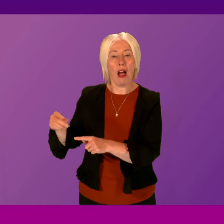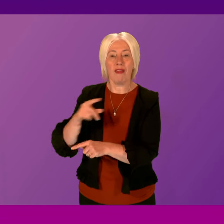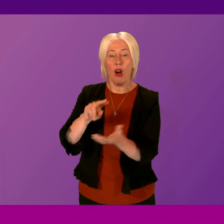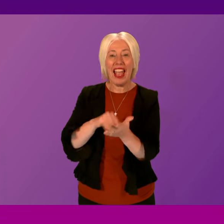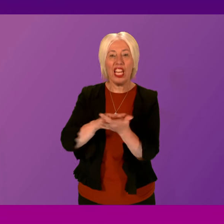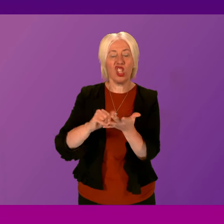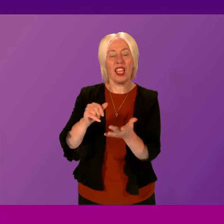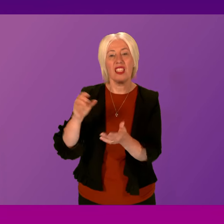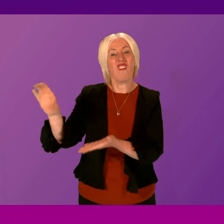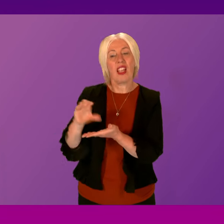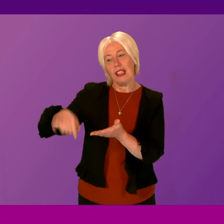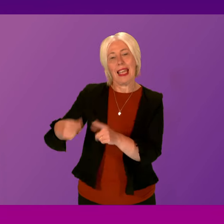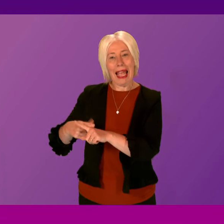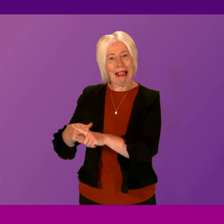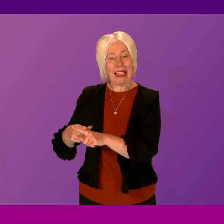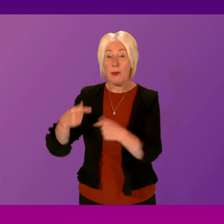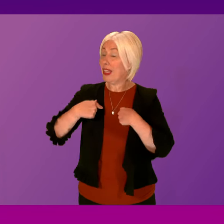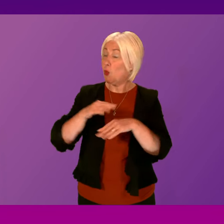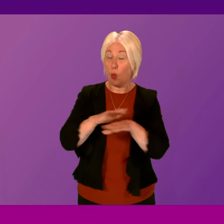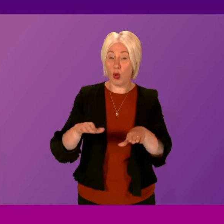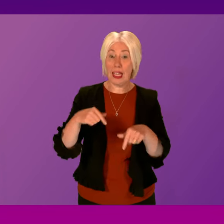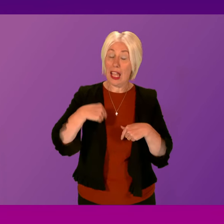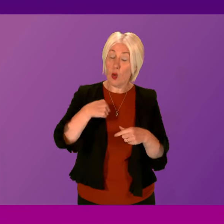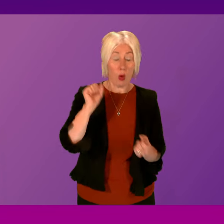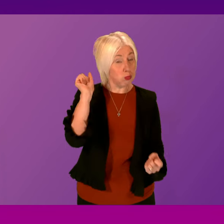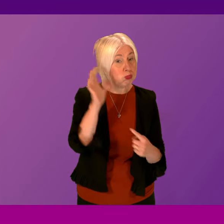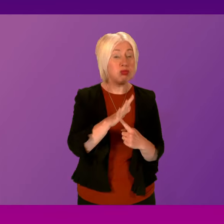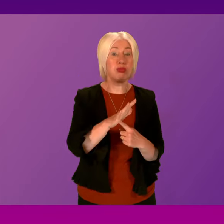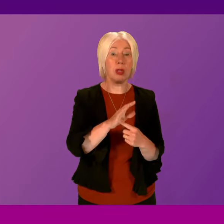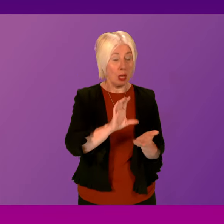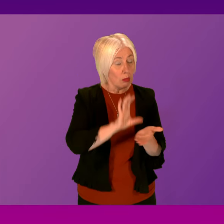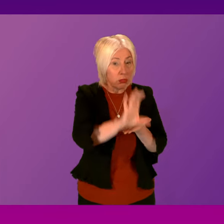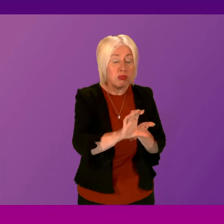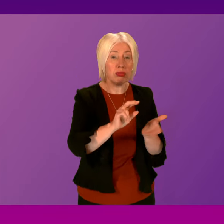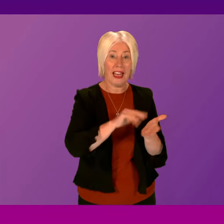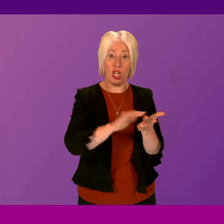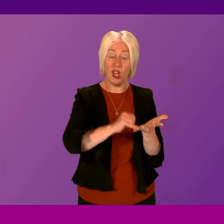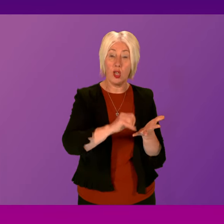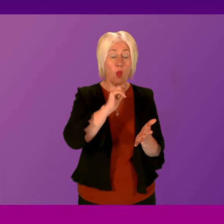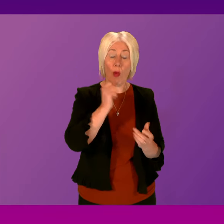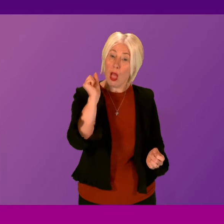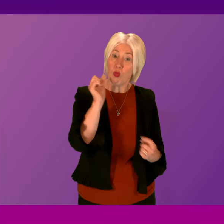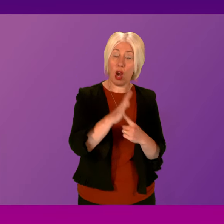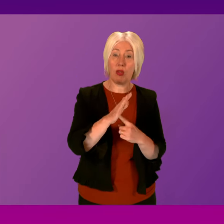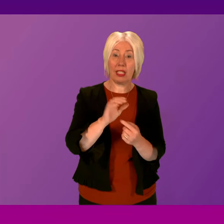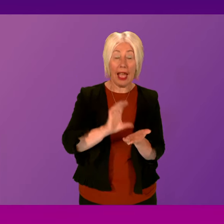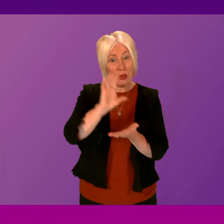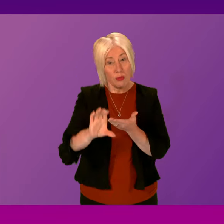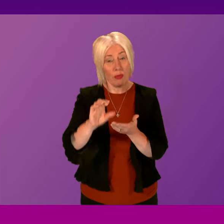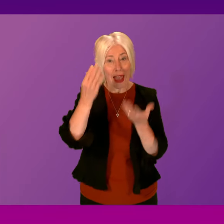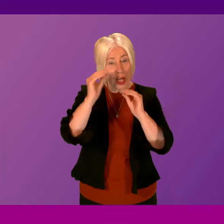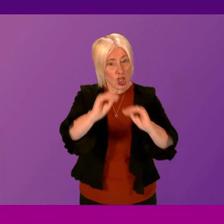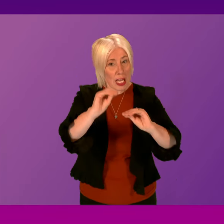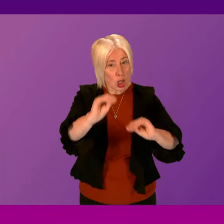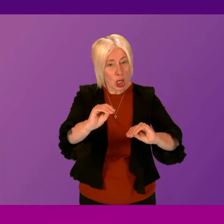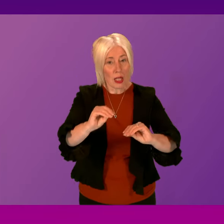in England. So, yes, we will prioritise an uplift to the NHS. We'll prioritise an uplift to education. We'll prioritise